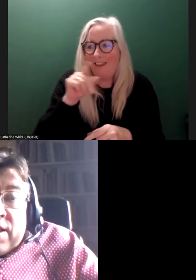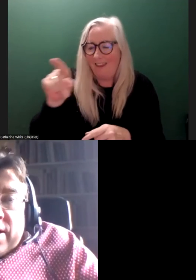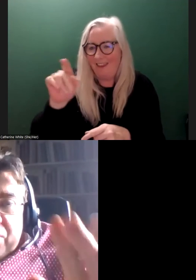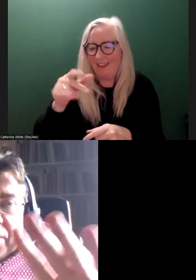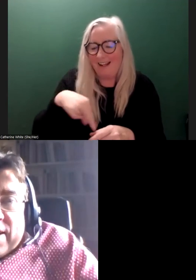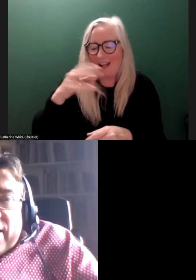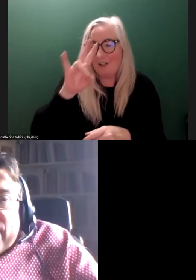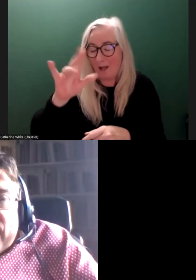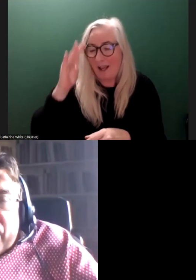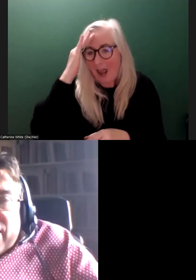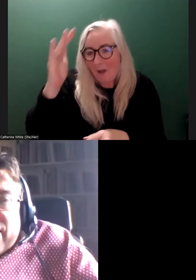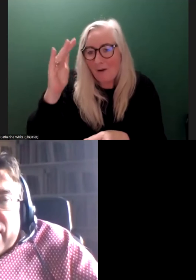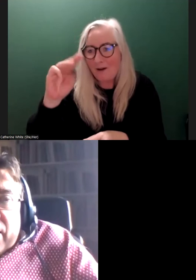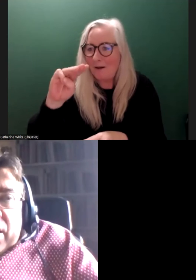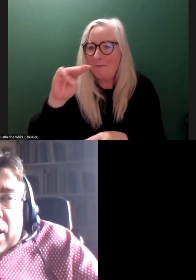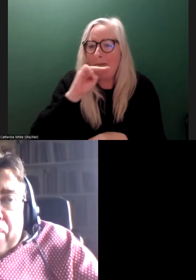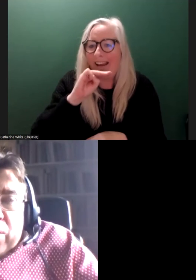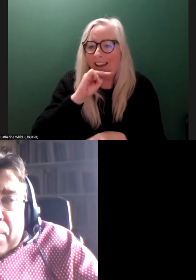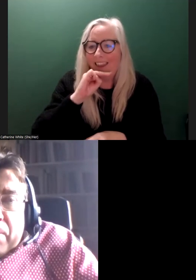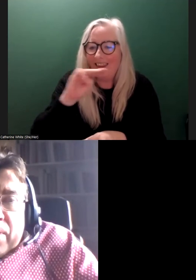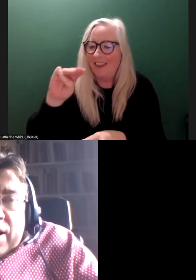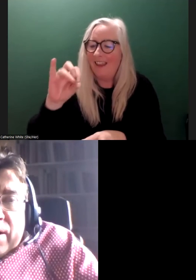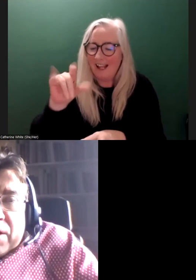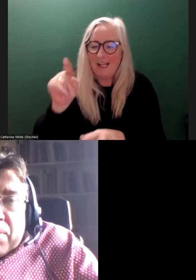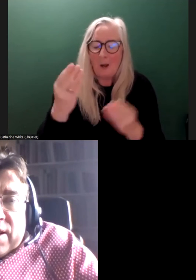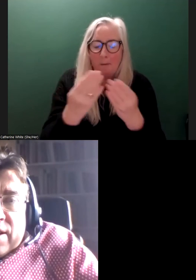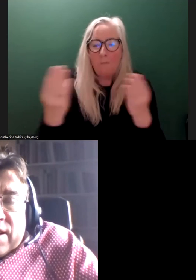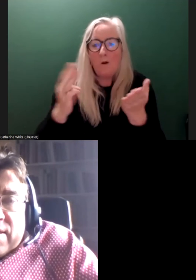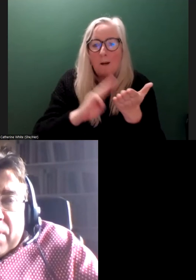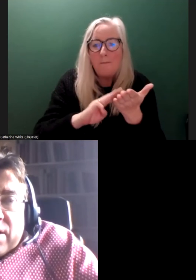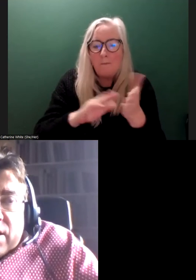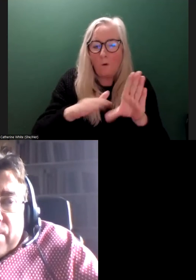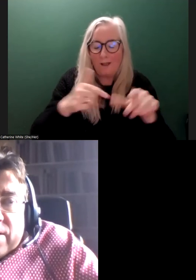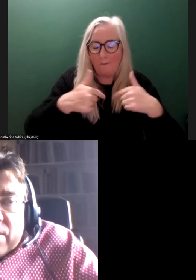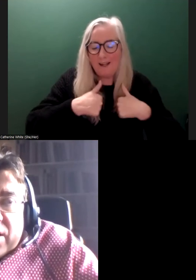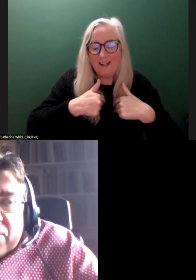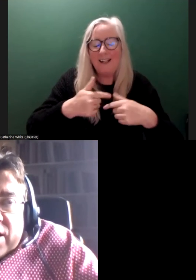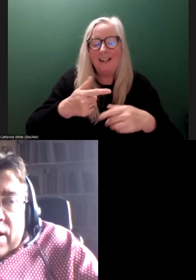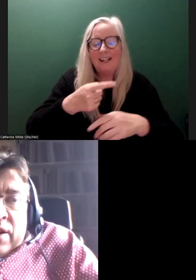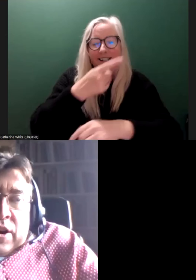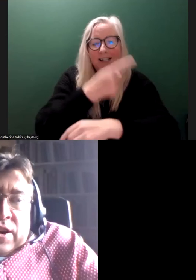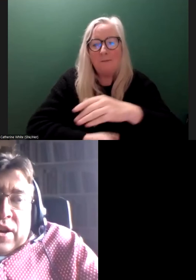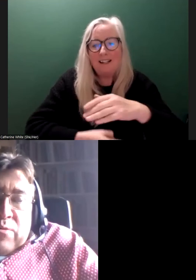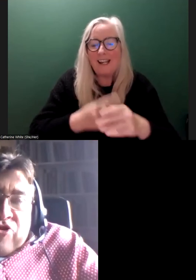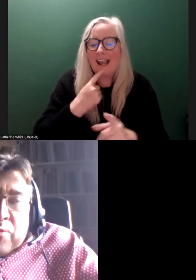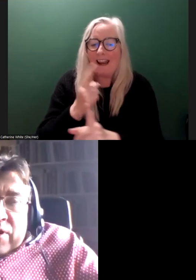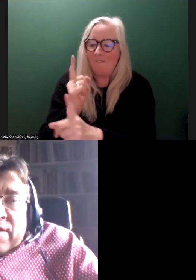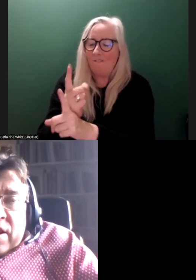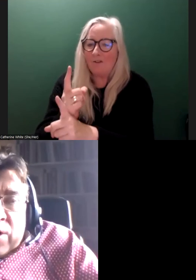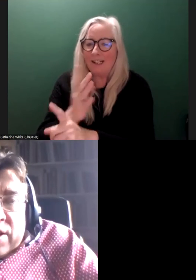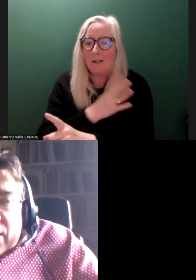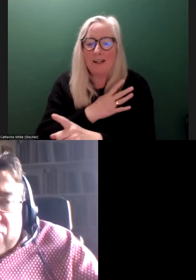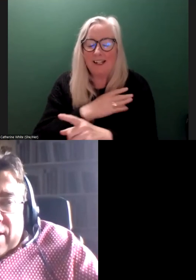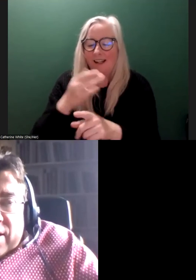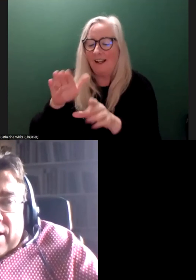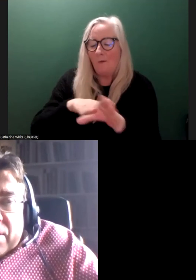Michael, hello, Michael. Michael is a board member with me on the Disability Advisory Committee on the Irish Human Rights